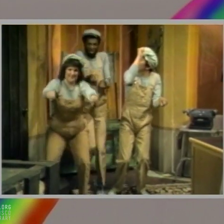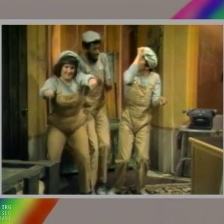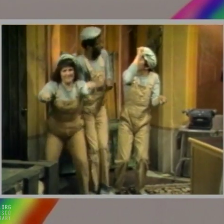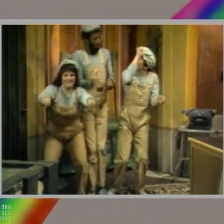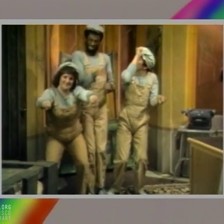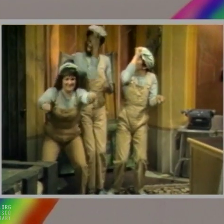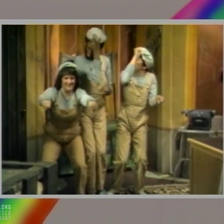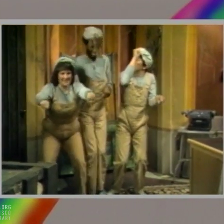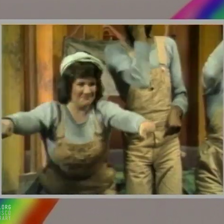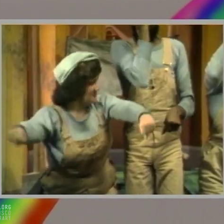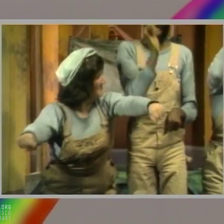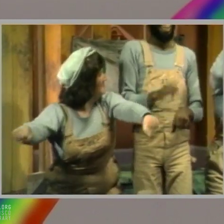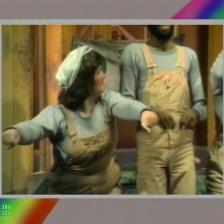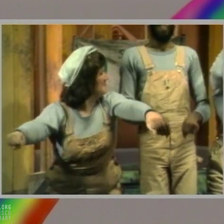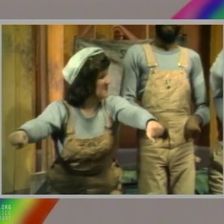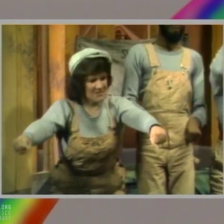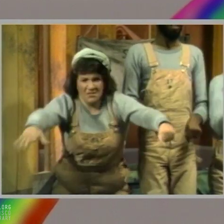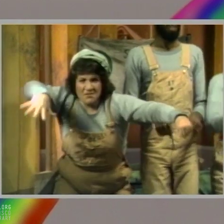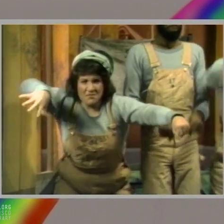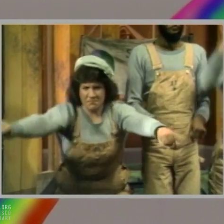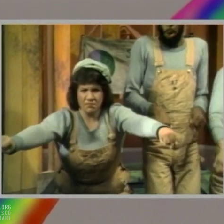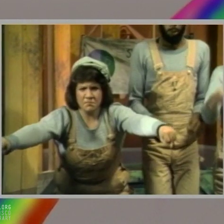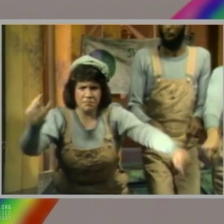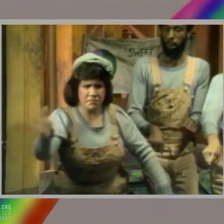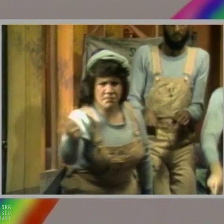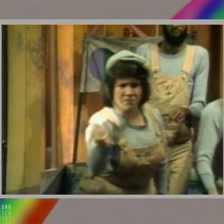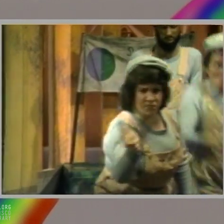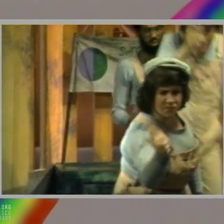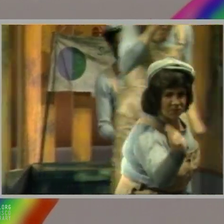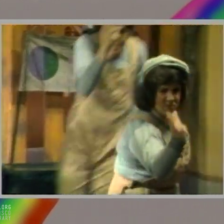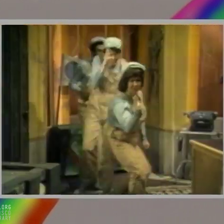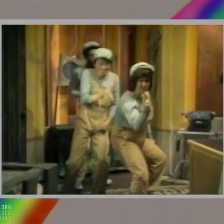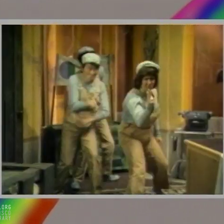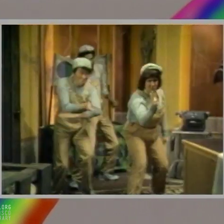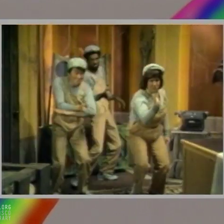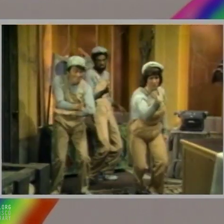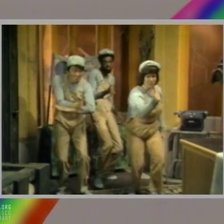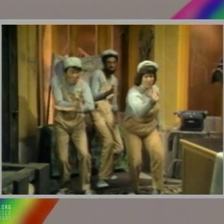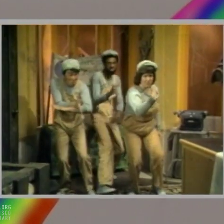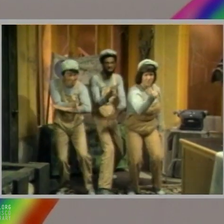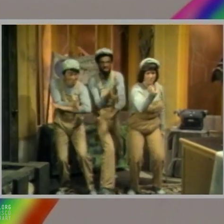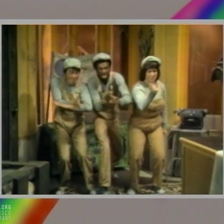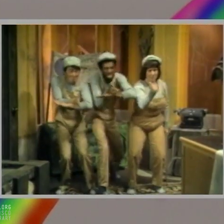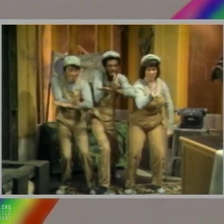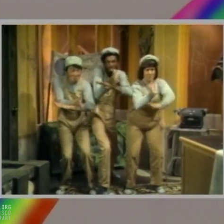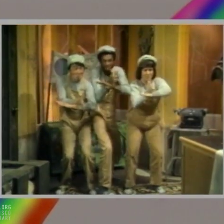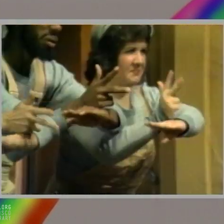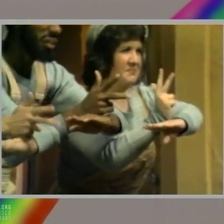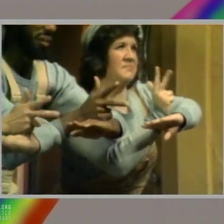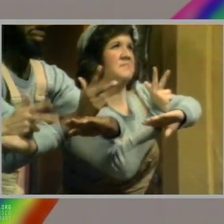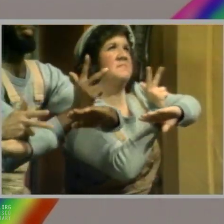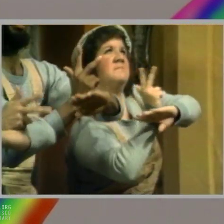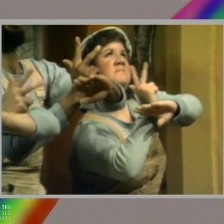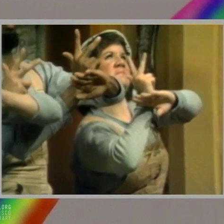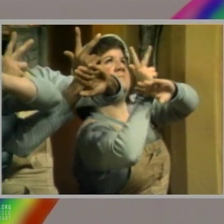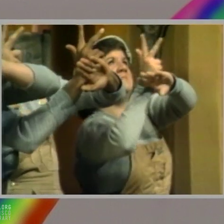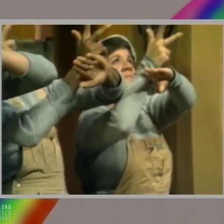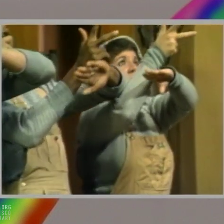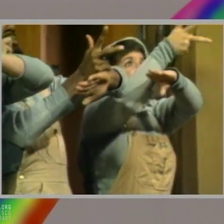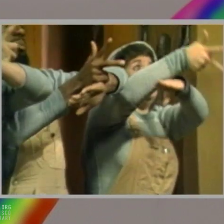And as they come around the first turn, head of chopper takes command. And now they hit the base of Breckneck Hill. They climb